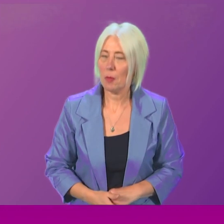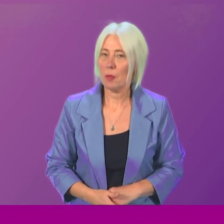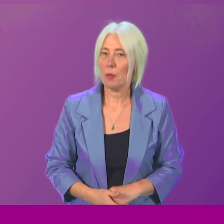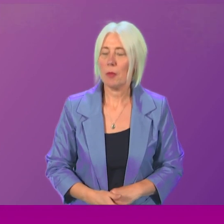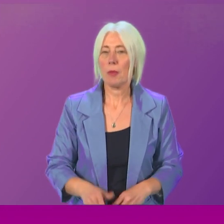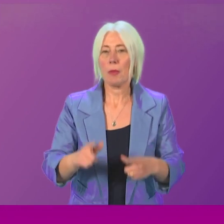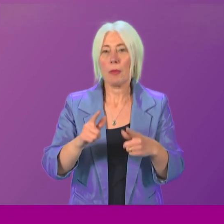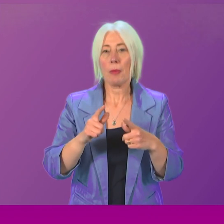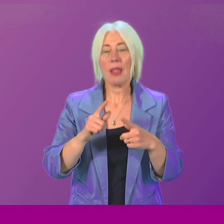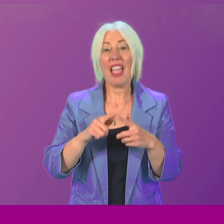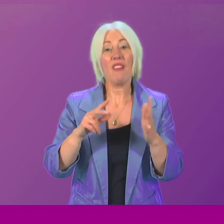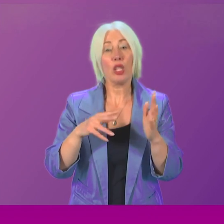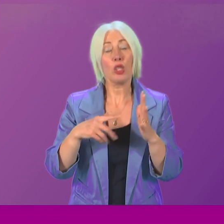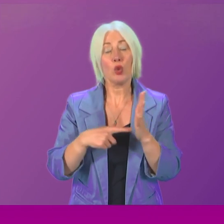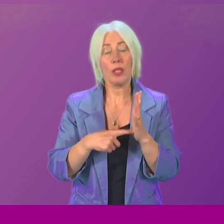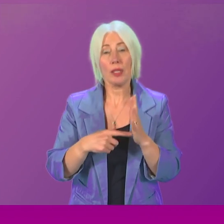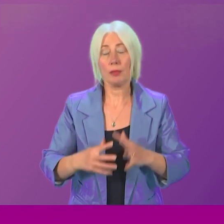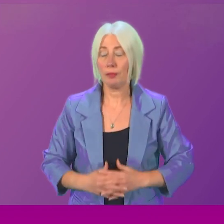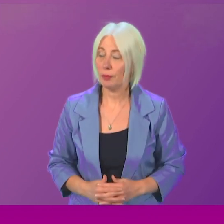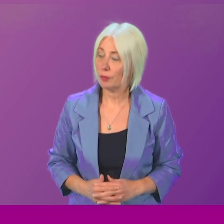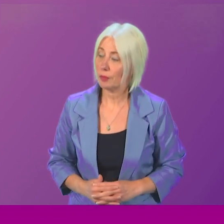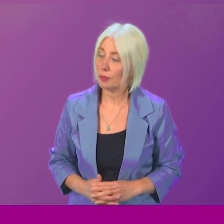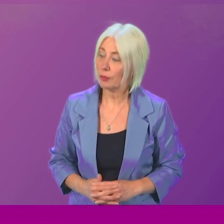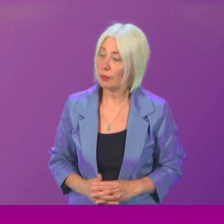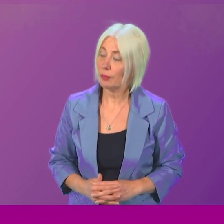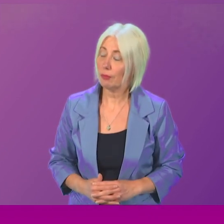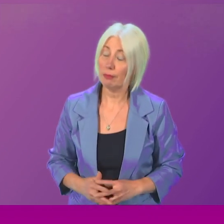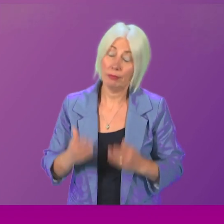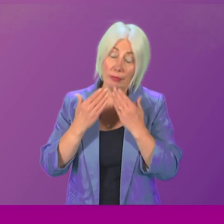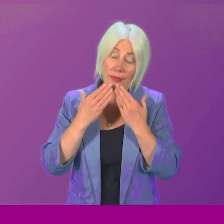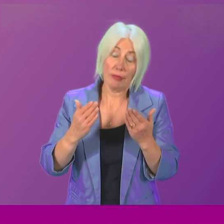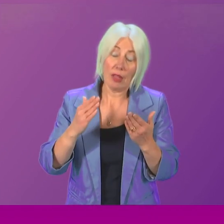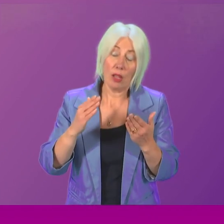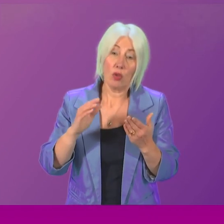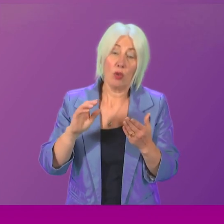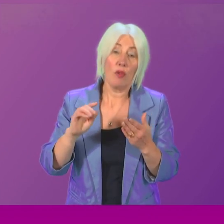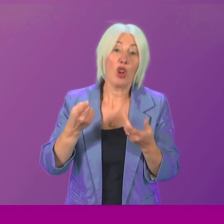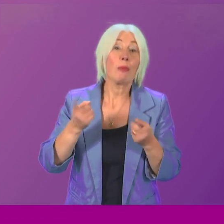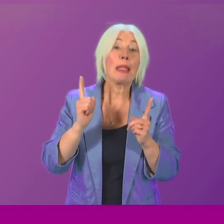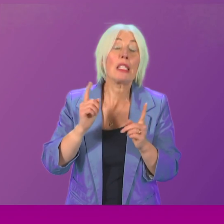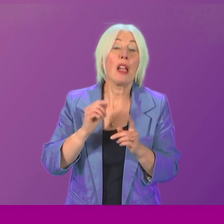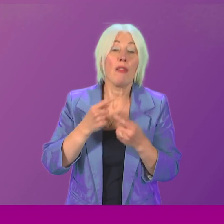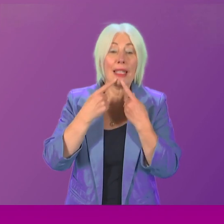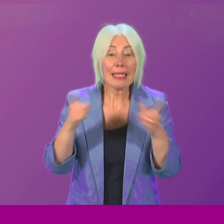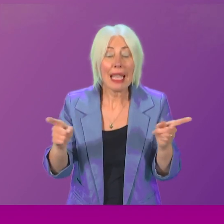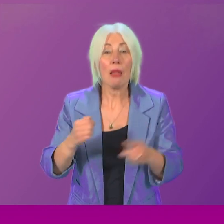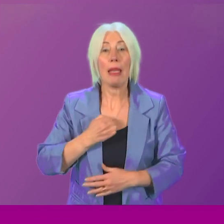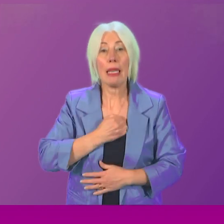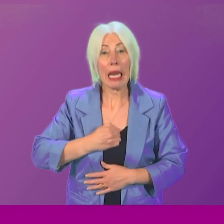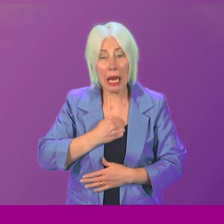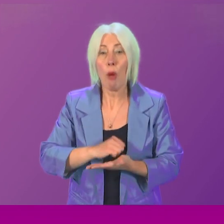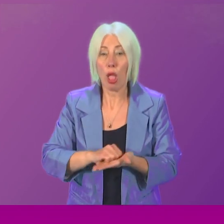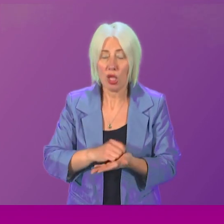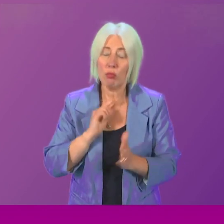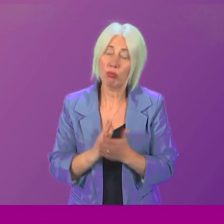by Maggie Chapman. Thank you, Presiding Officer. I thank the First Minister for her statement and apology today. It is very